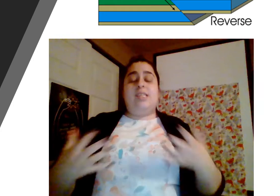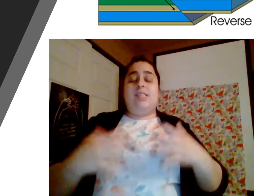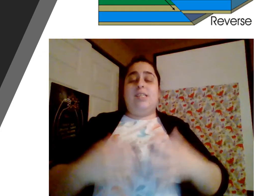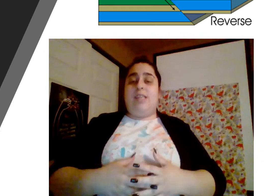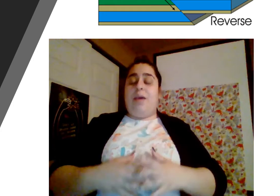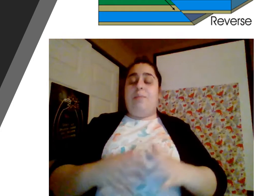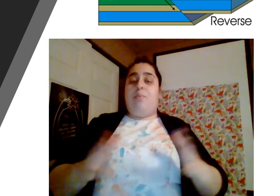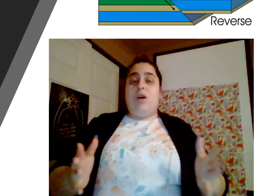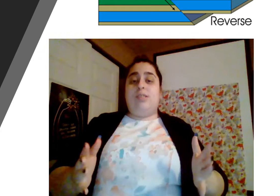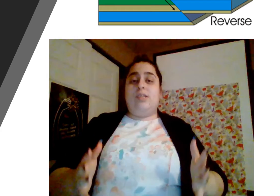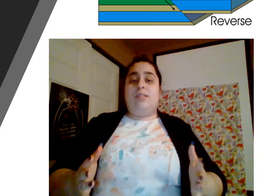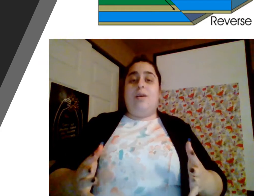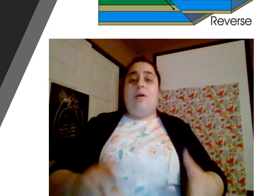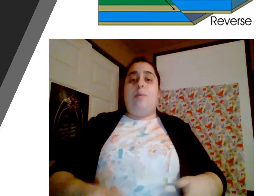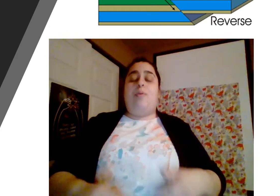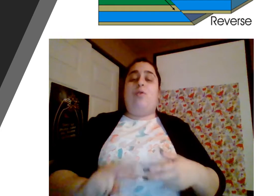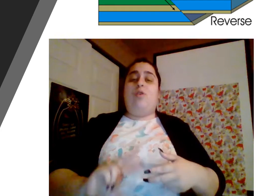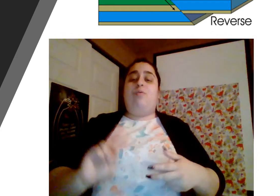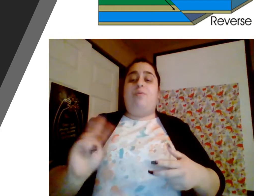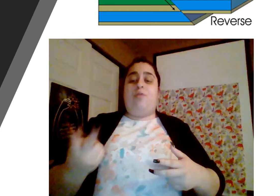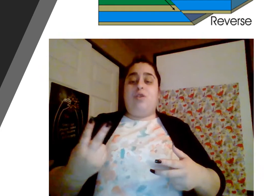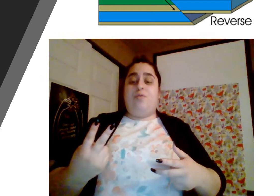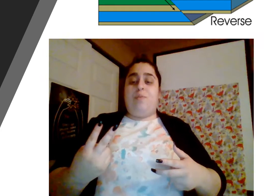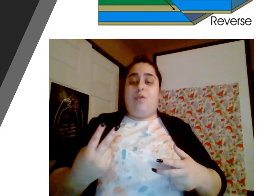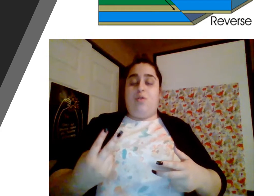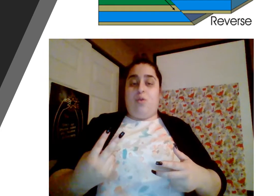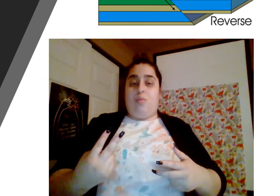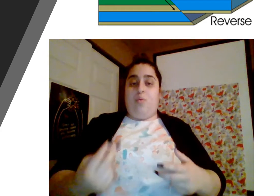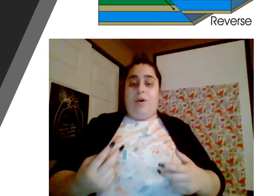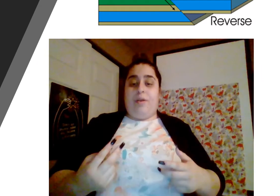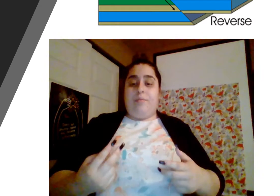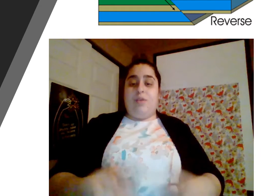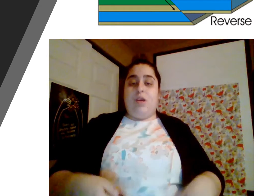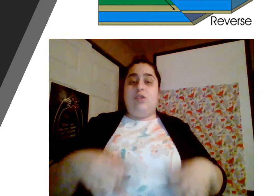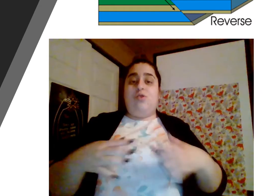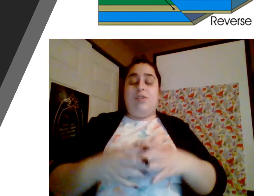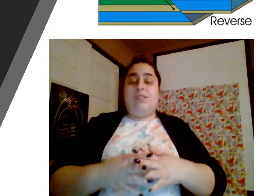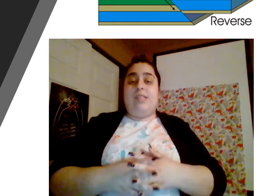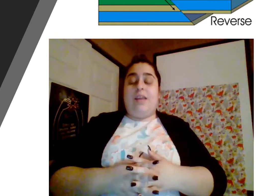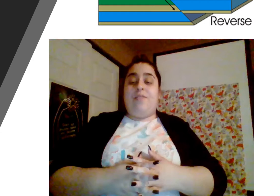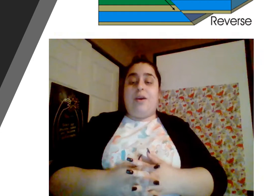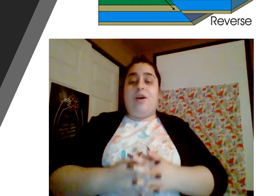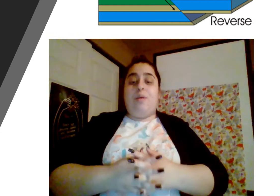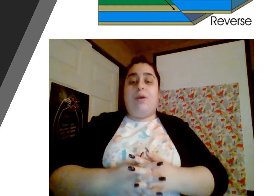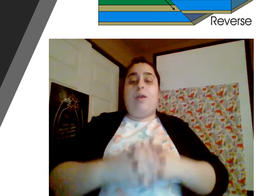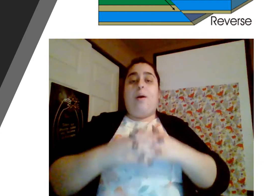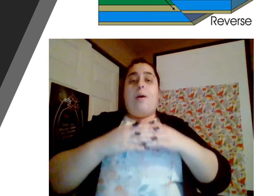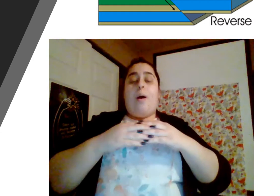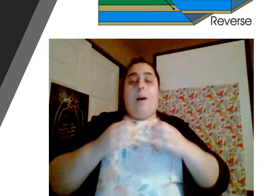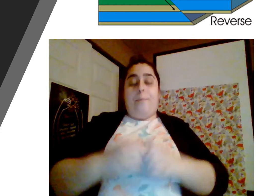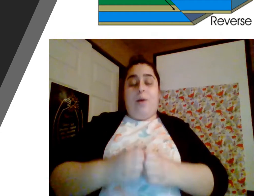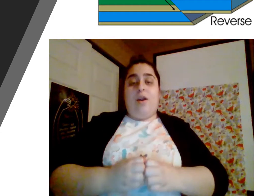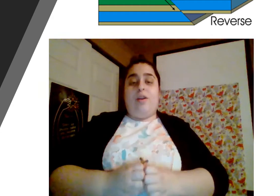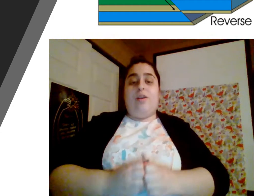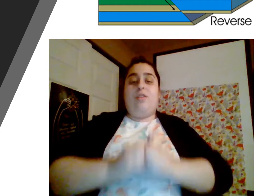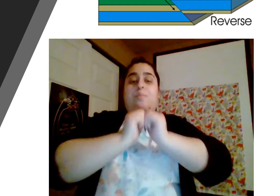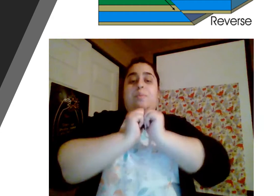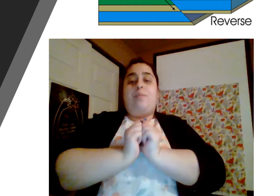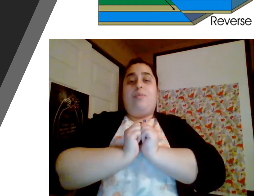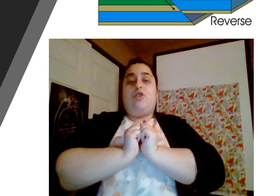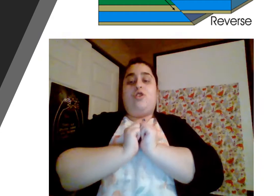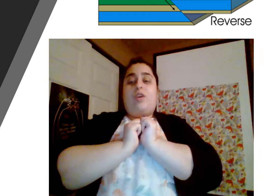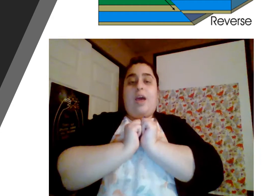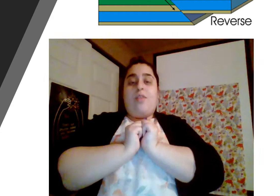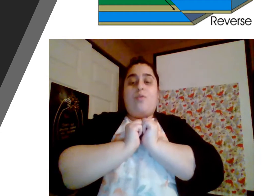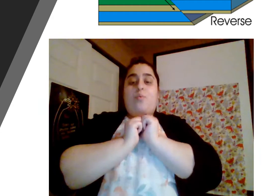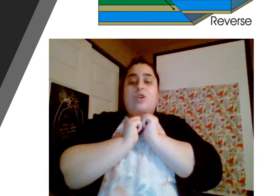this is the same process, but only reversed from our normal one. So instead of them coming apart, they're